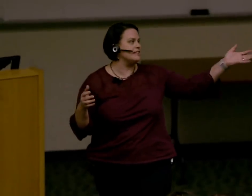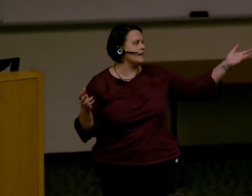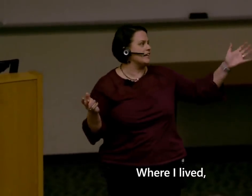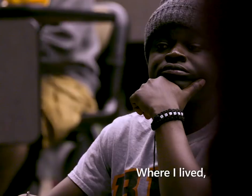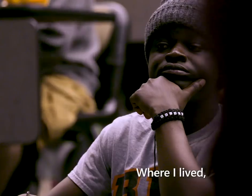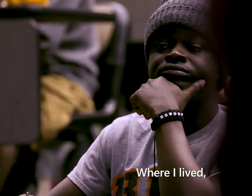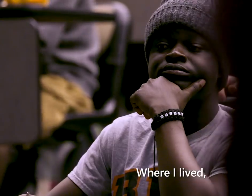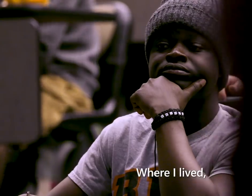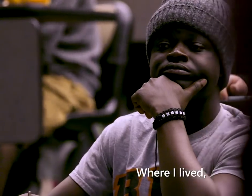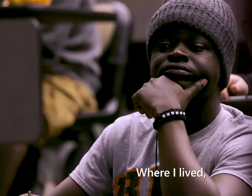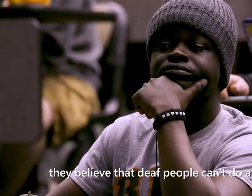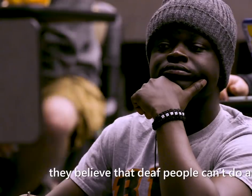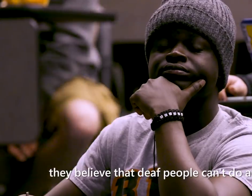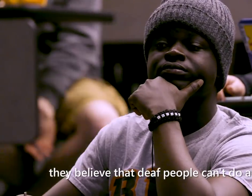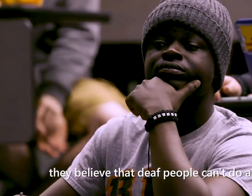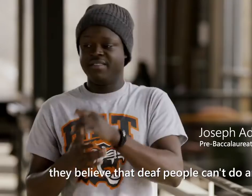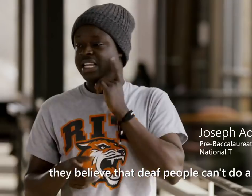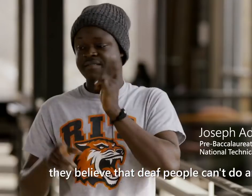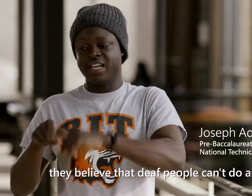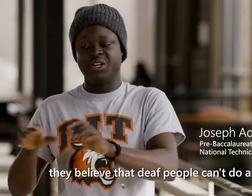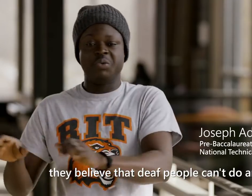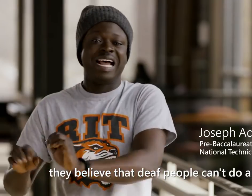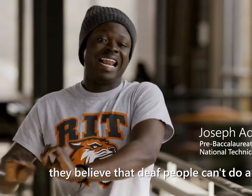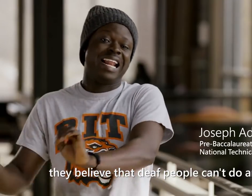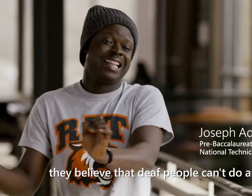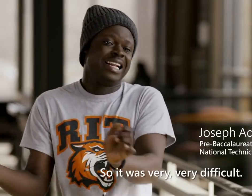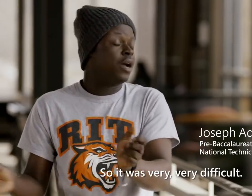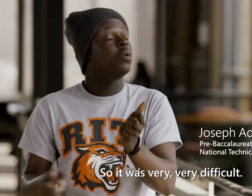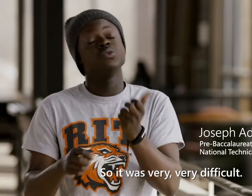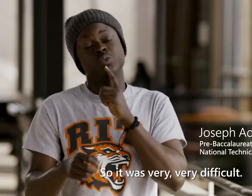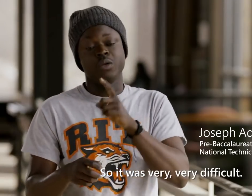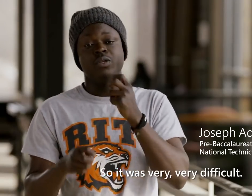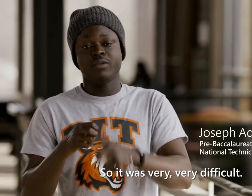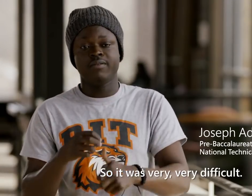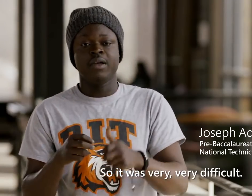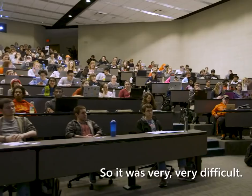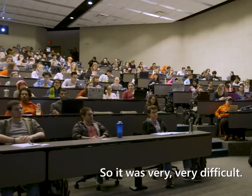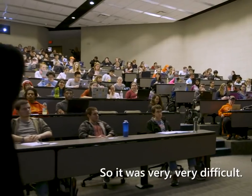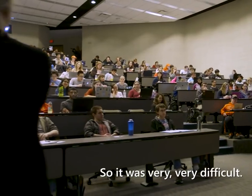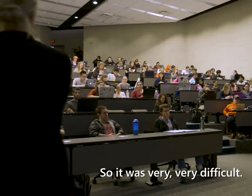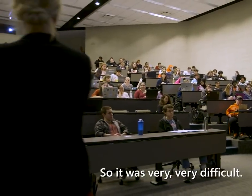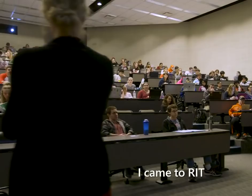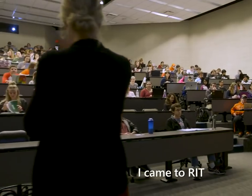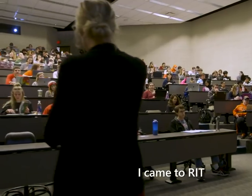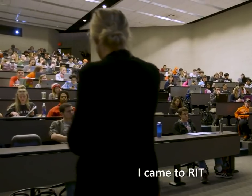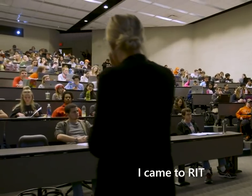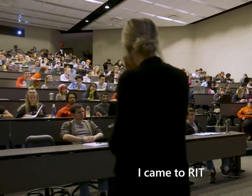Where I have lived, they believe that deaf people can't do anything, so it was very, very difficult. I came to RIT